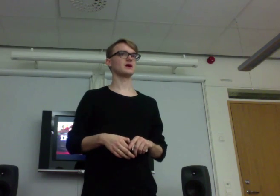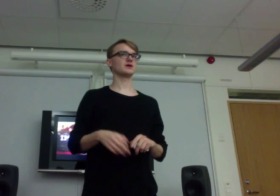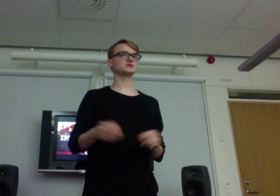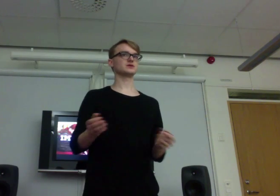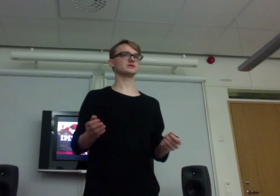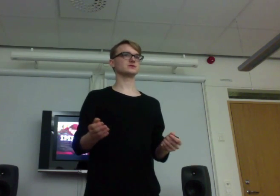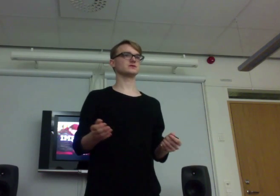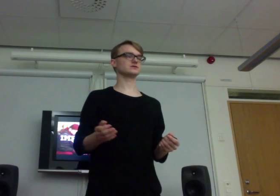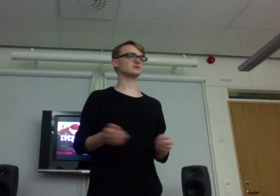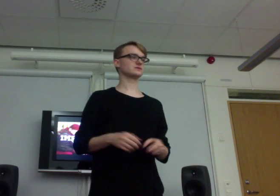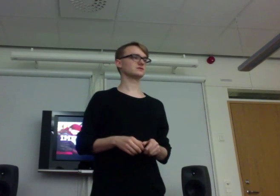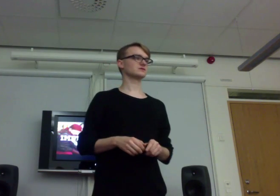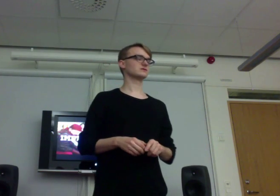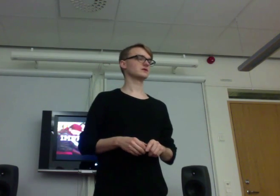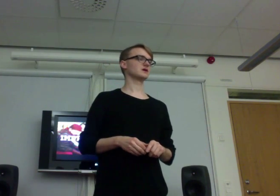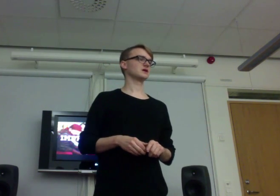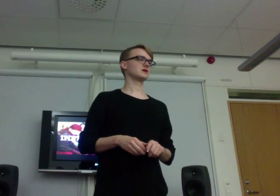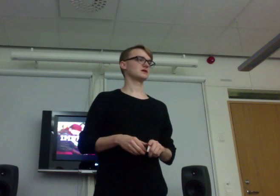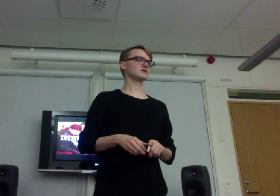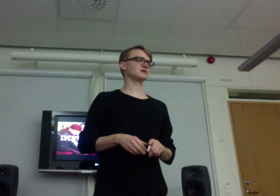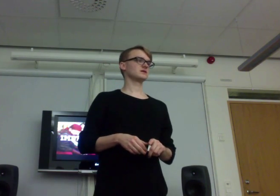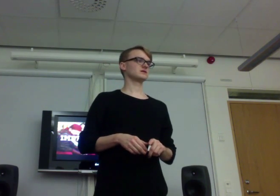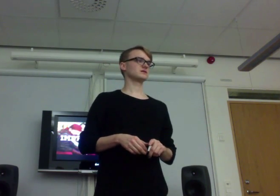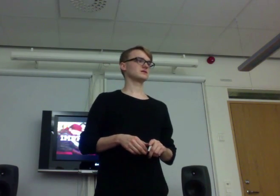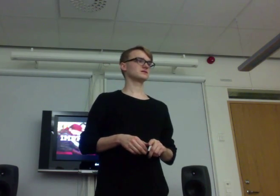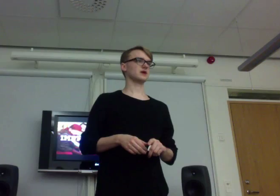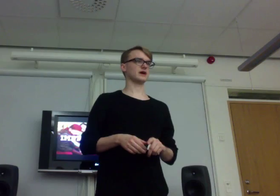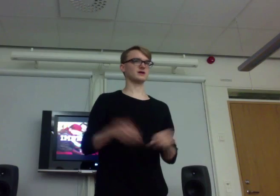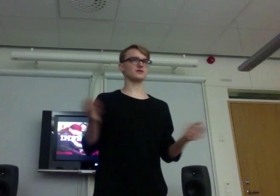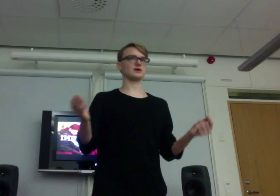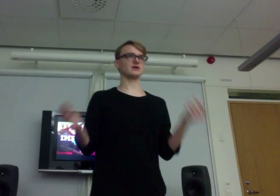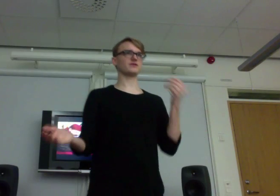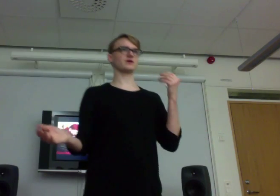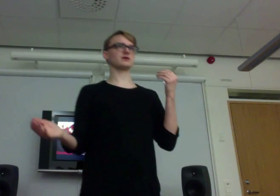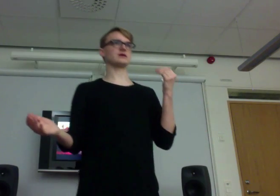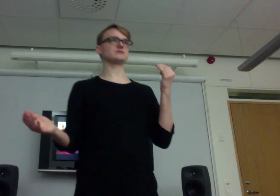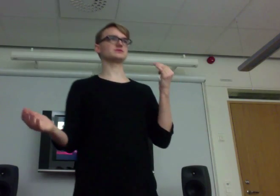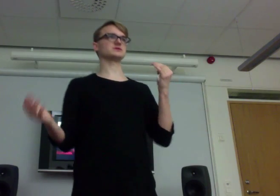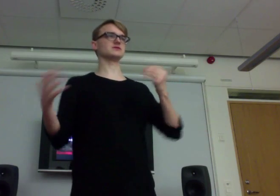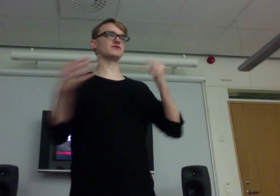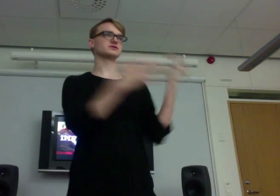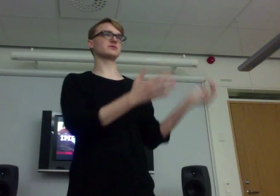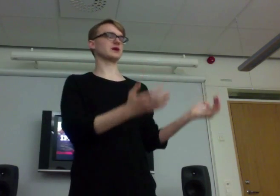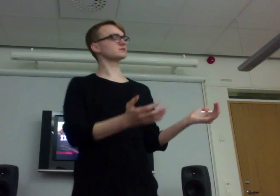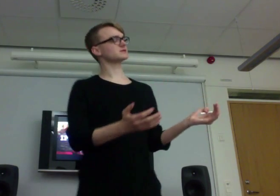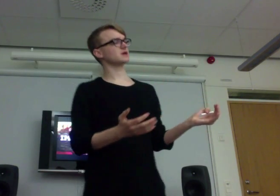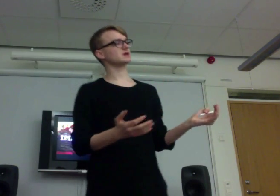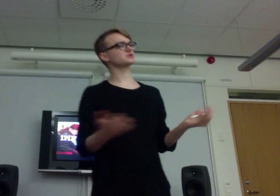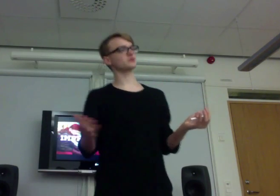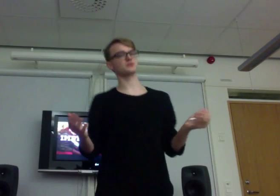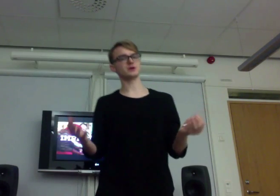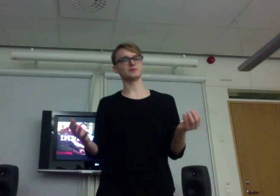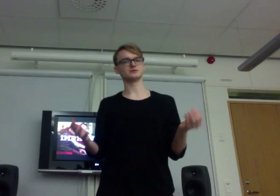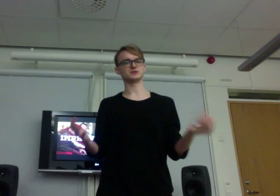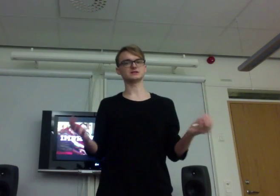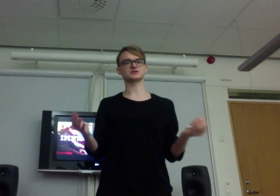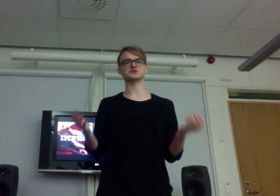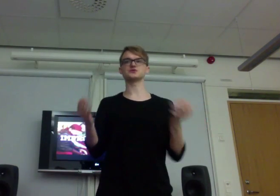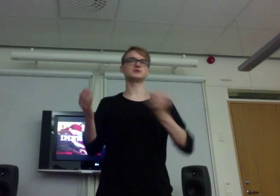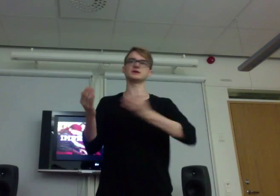you're playing a 60 years old woman. For some games, maybe